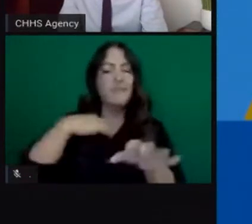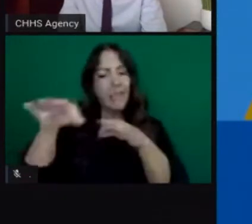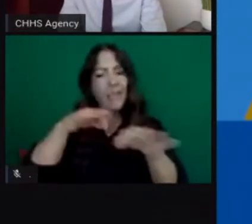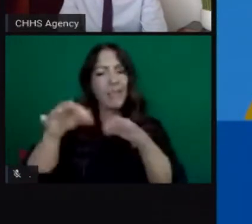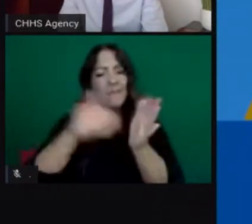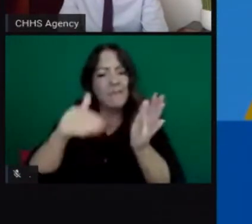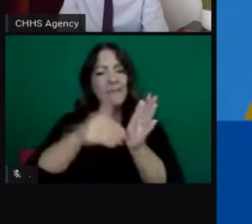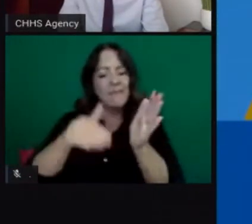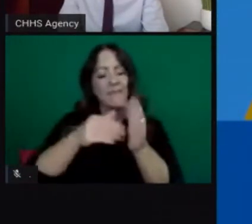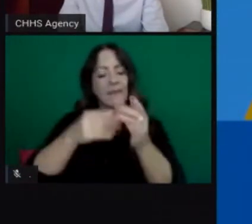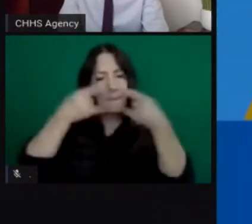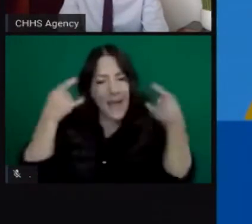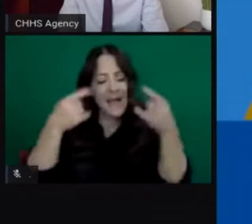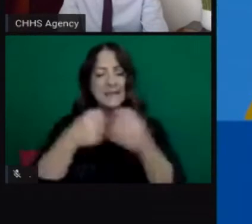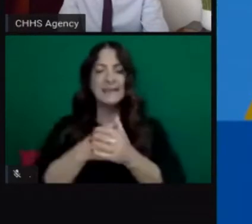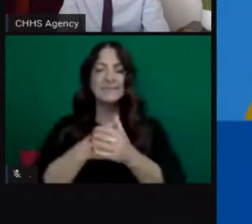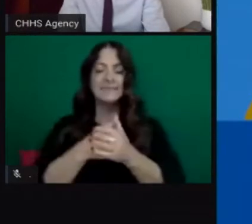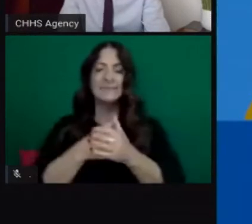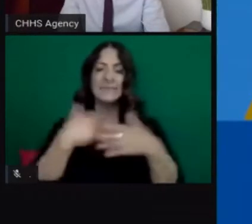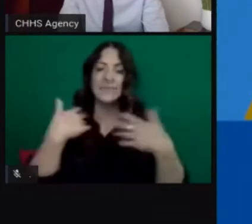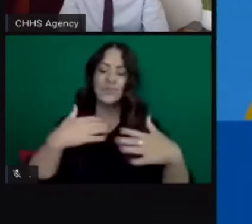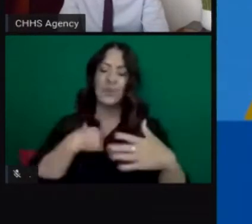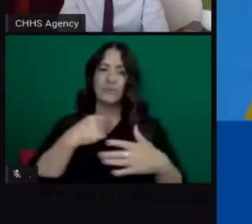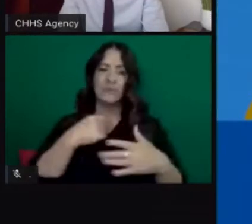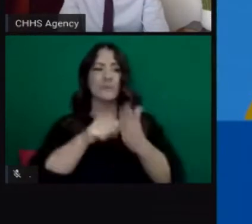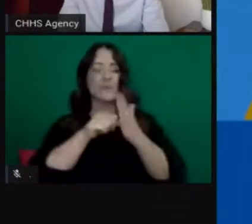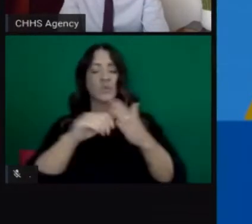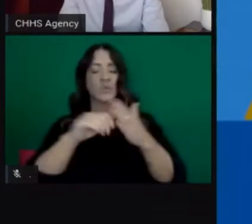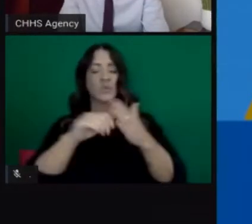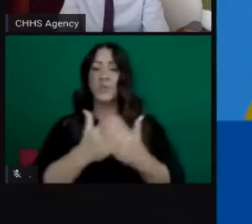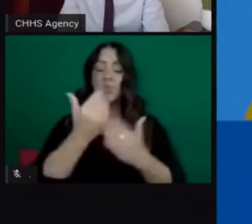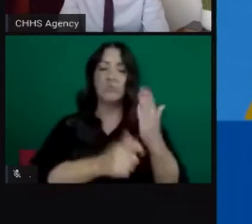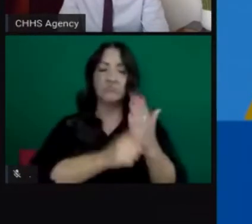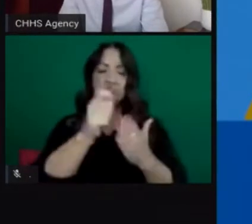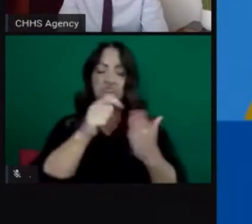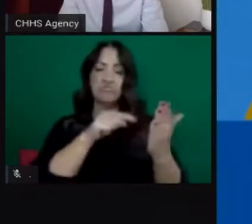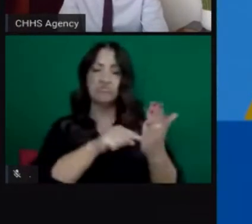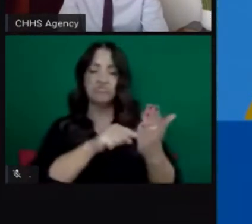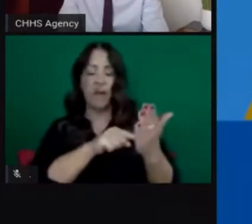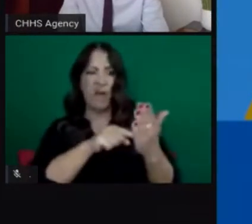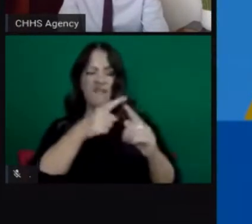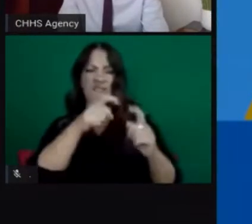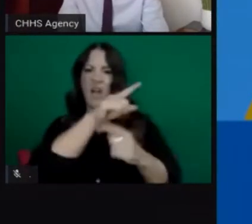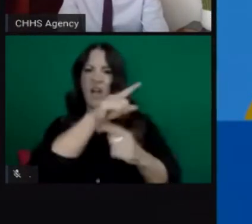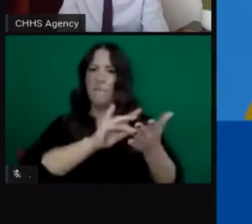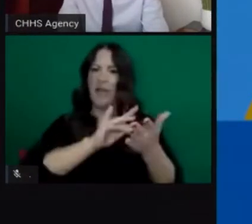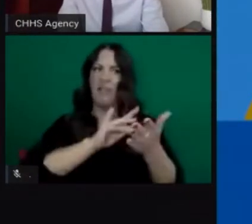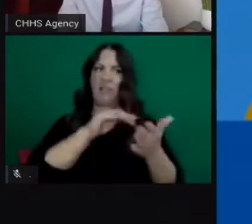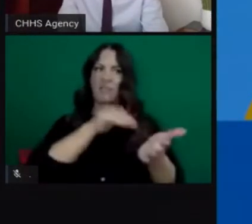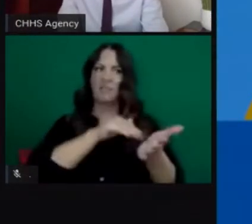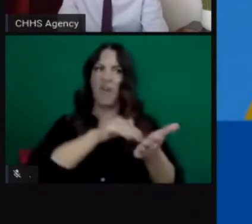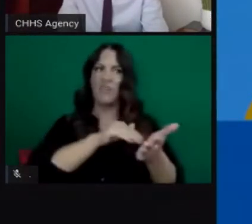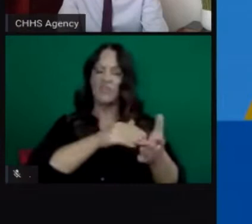impressed by the new literature in the medical community demonstrating the uh benefits of wearing a